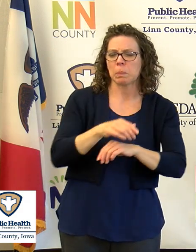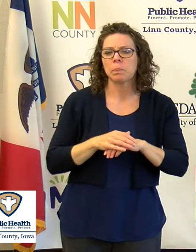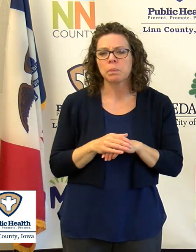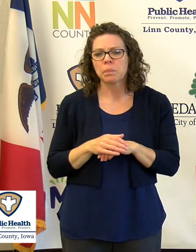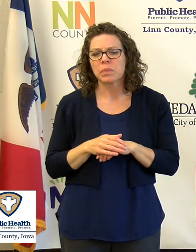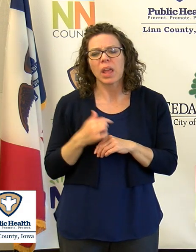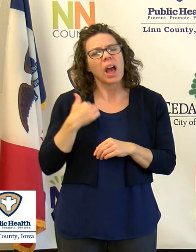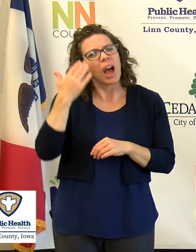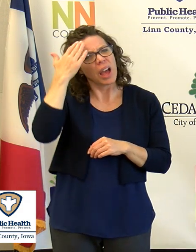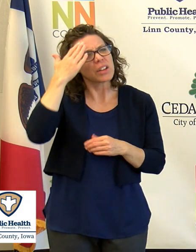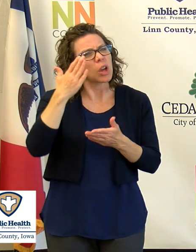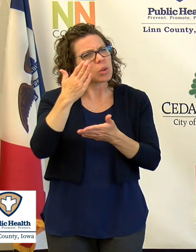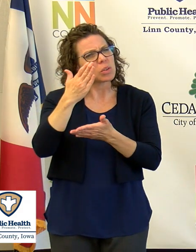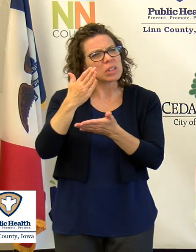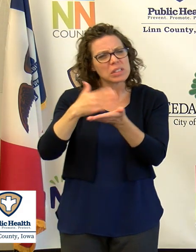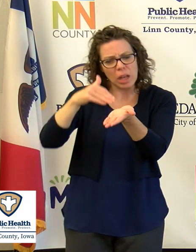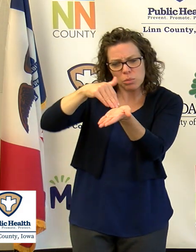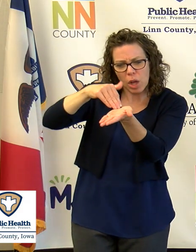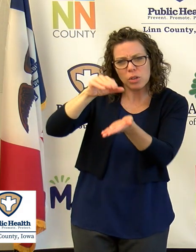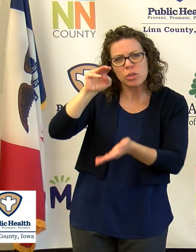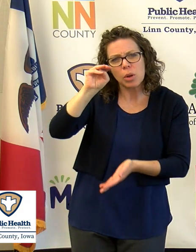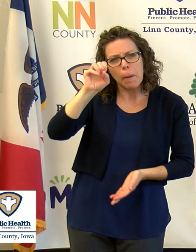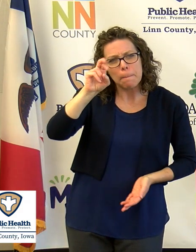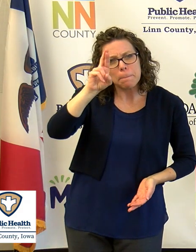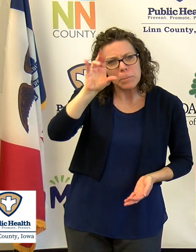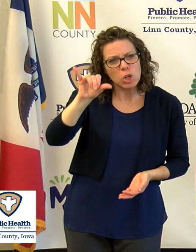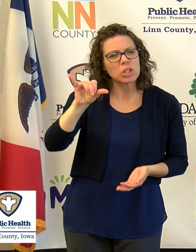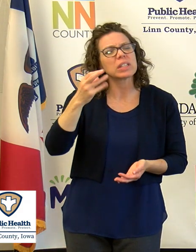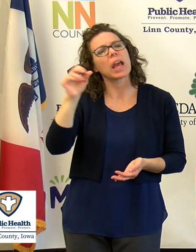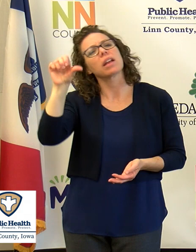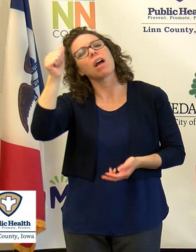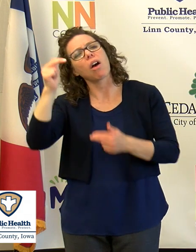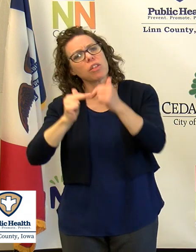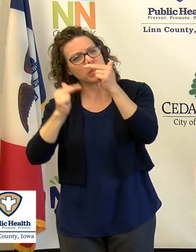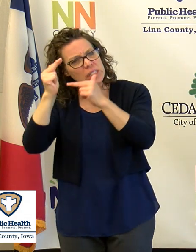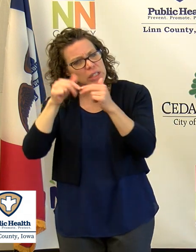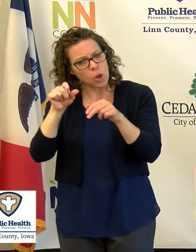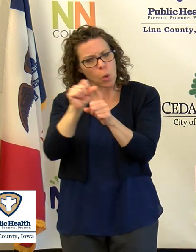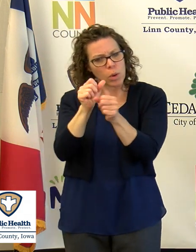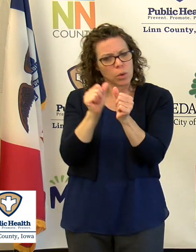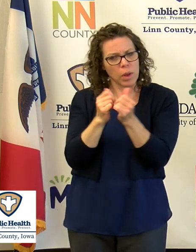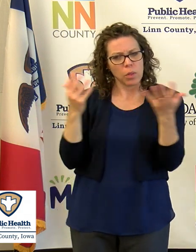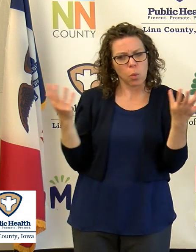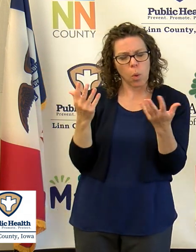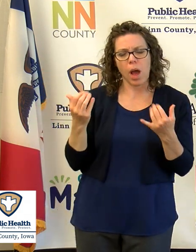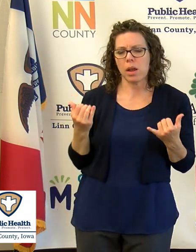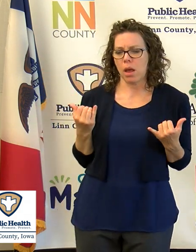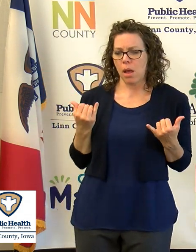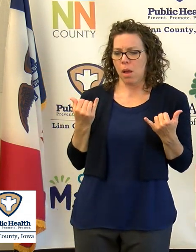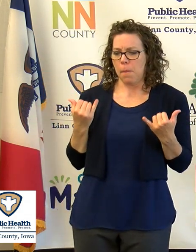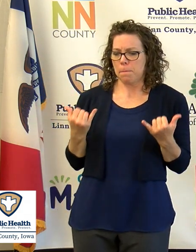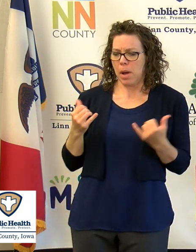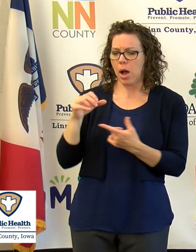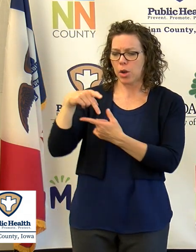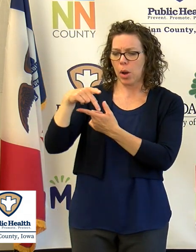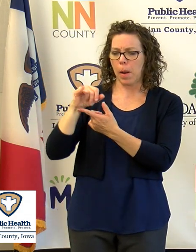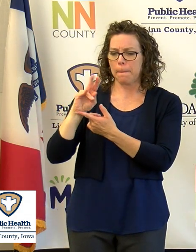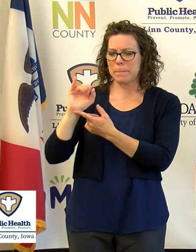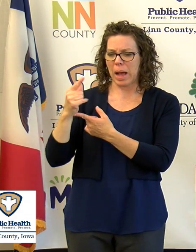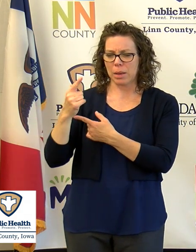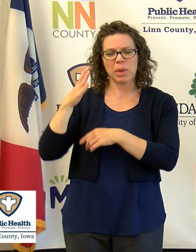some anesthesiologists at Mercy as well as some other local facilities have been working with modern piping on prototype